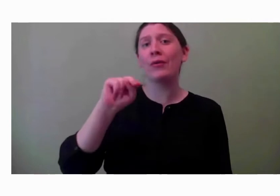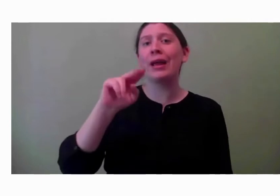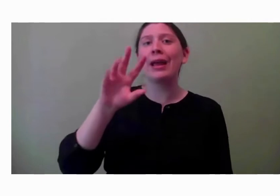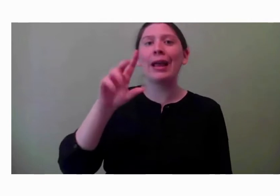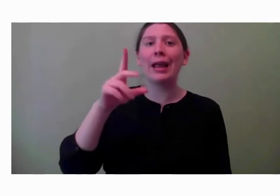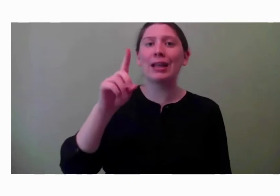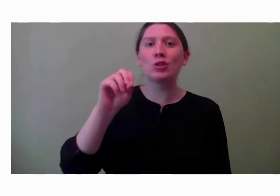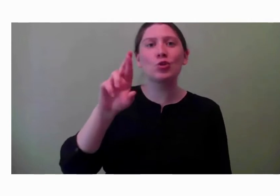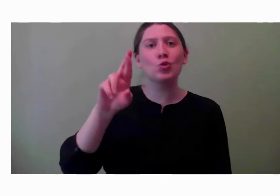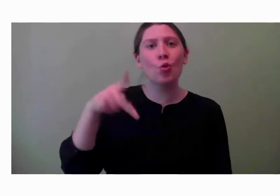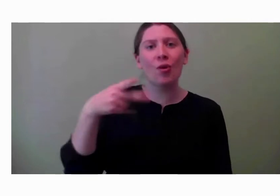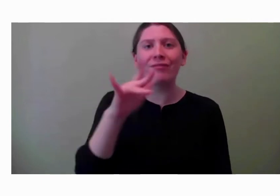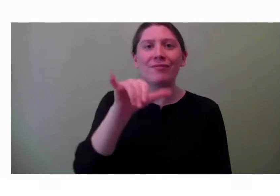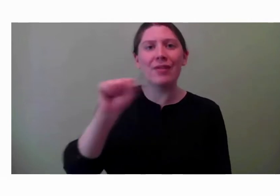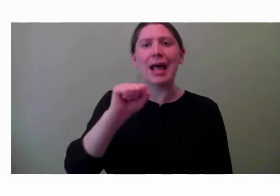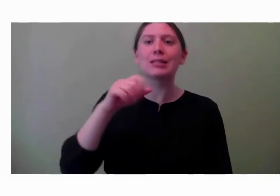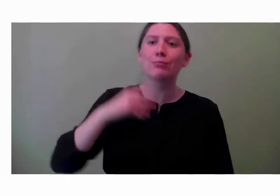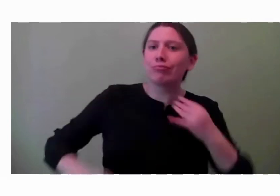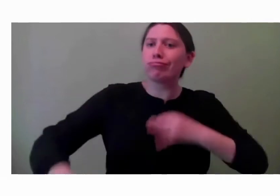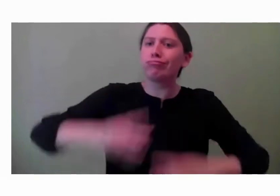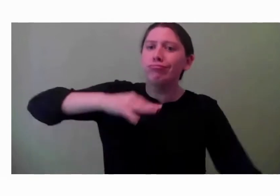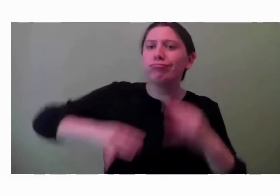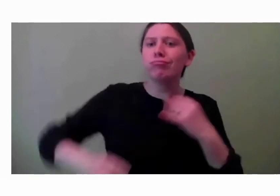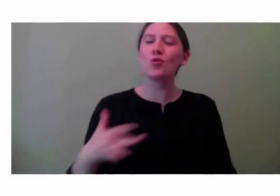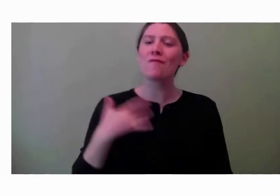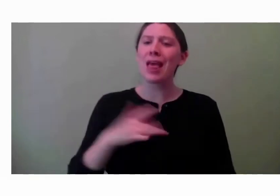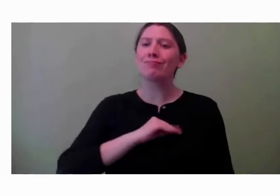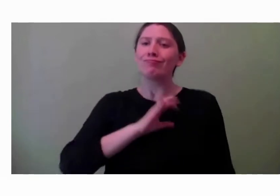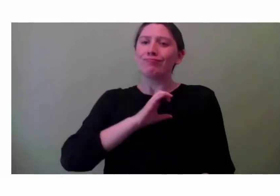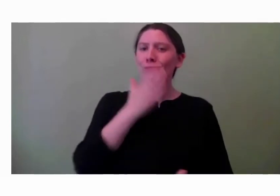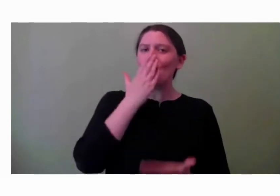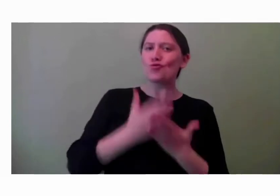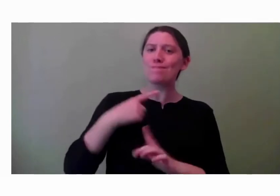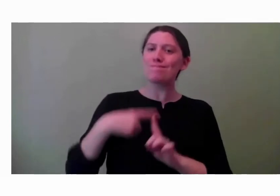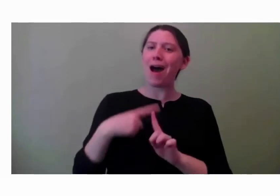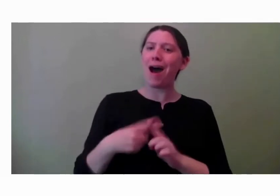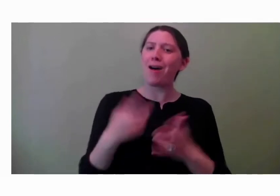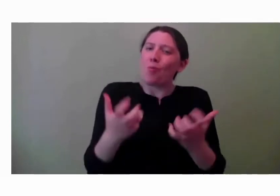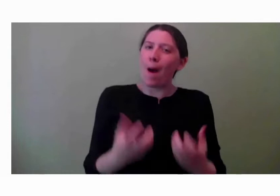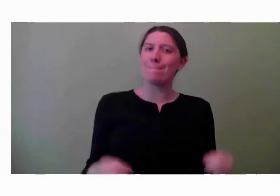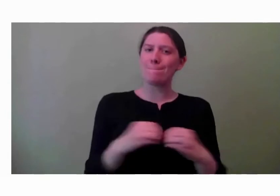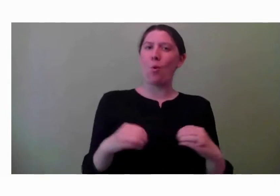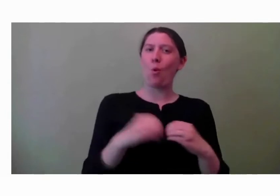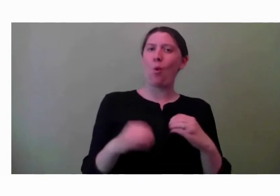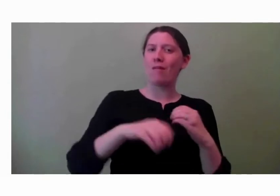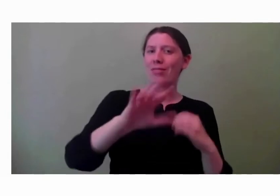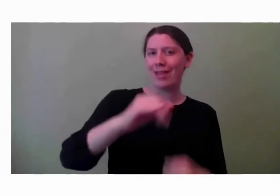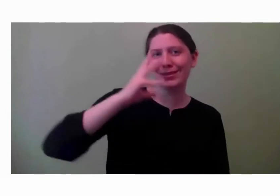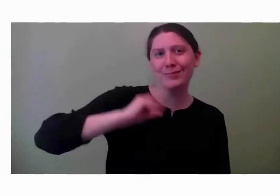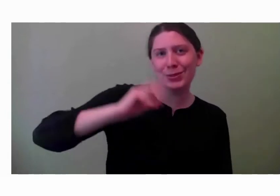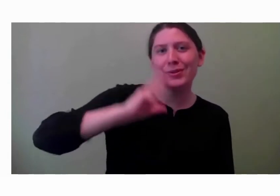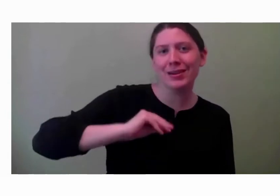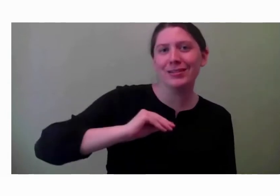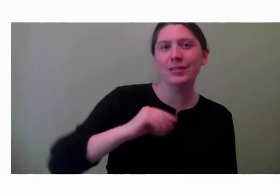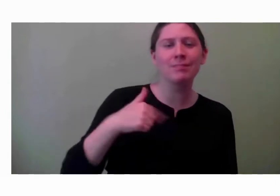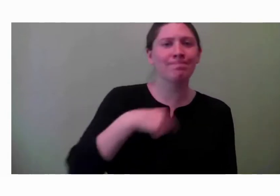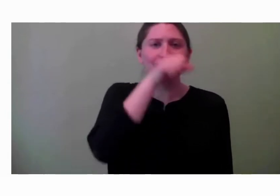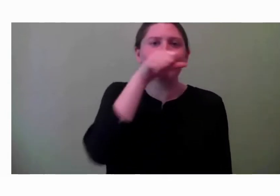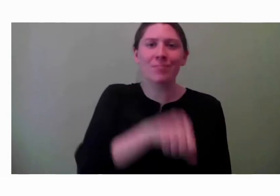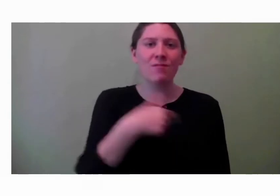feel-good moment that makes people want to continue to come back for more. And I think I love that we can help families connect with each